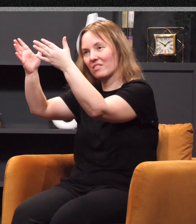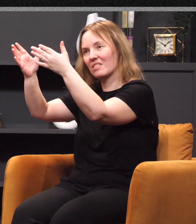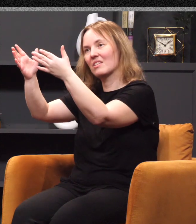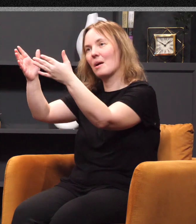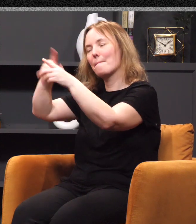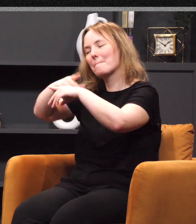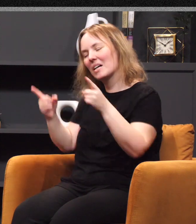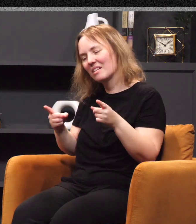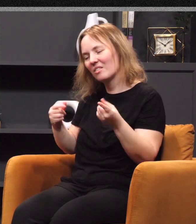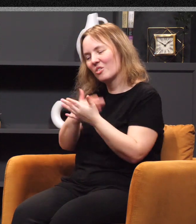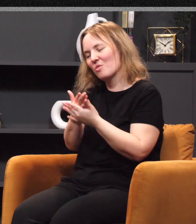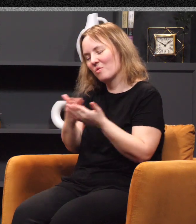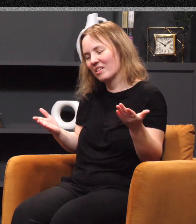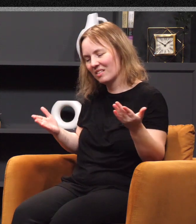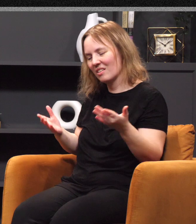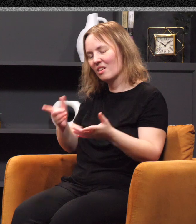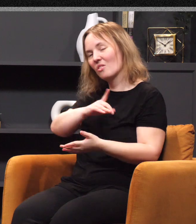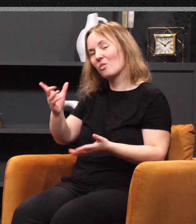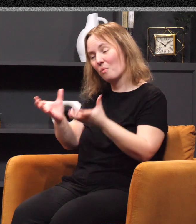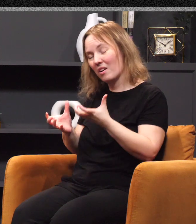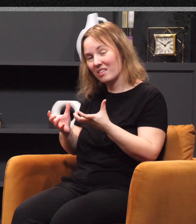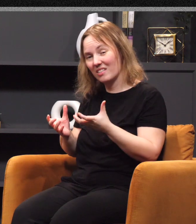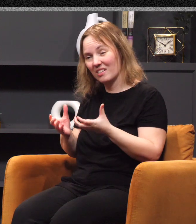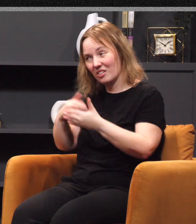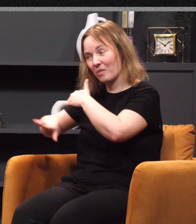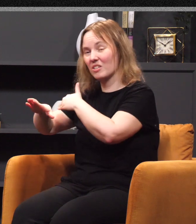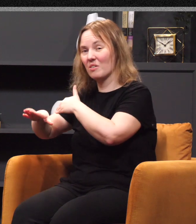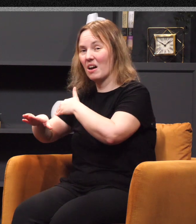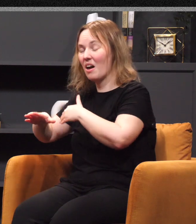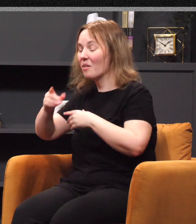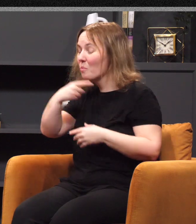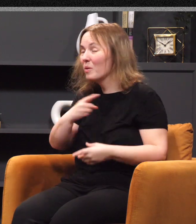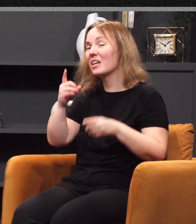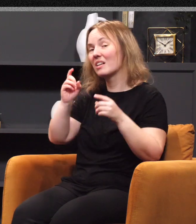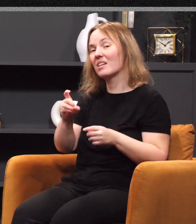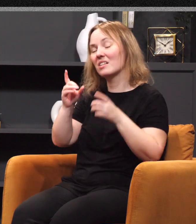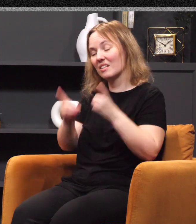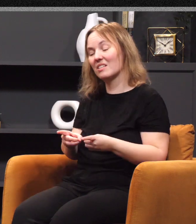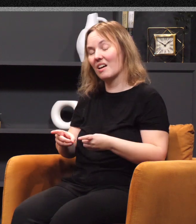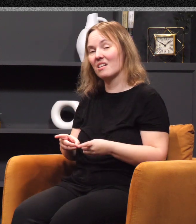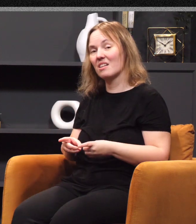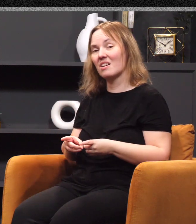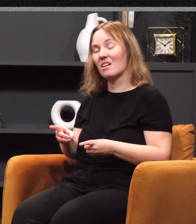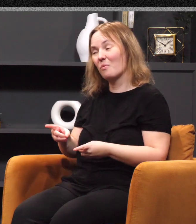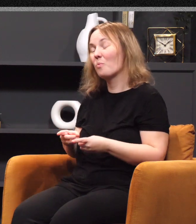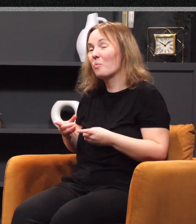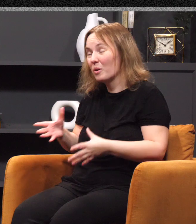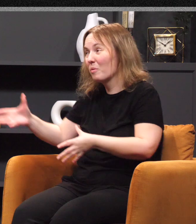things the Lord wants us to come into. And we've to decide whether or not we're going to break into that. Whether we're going to grab that. Whether we're going to let go of some other things and go after